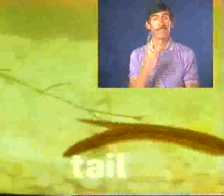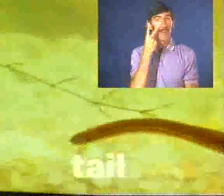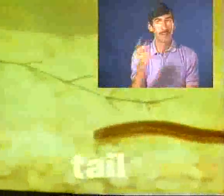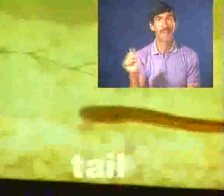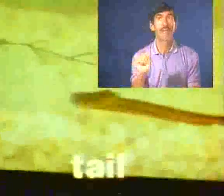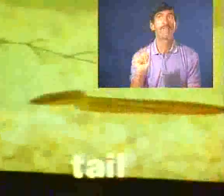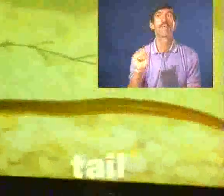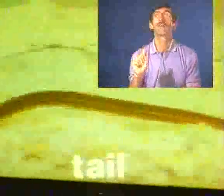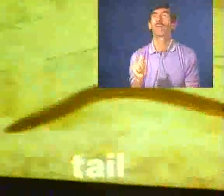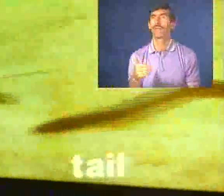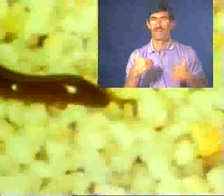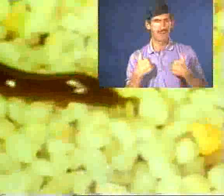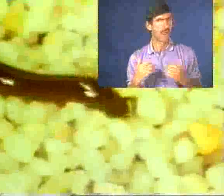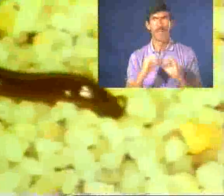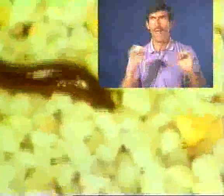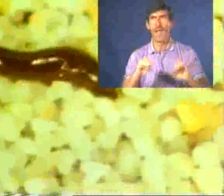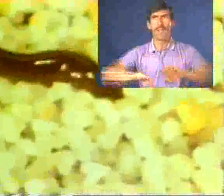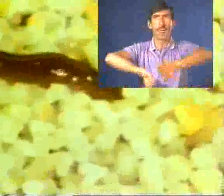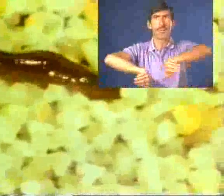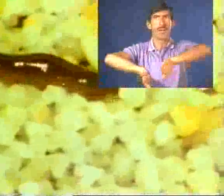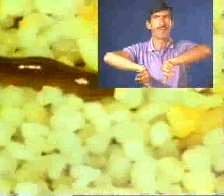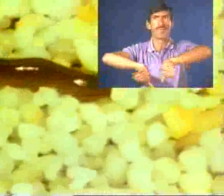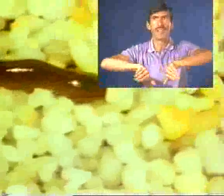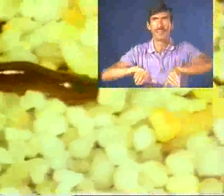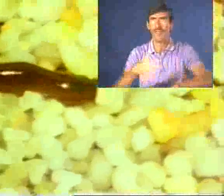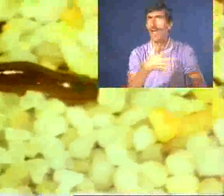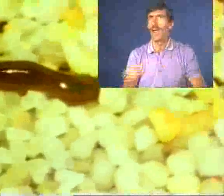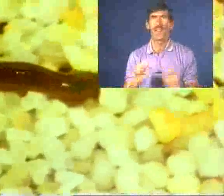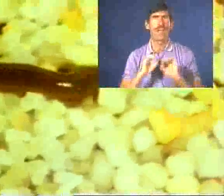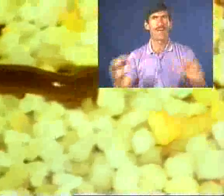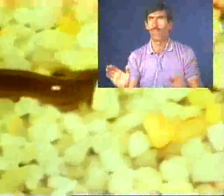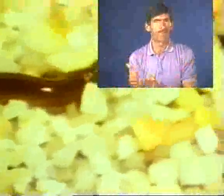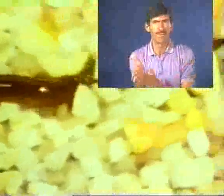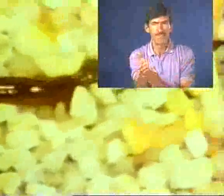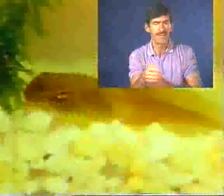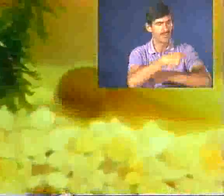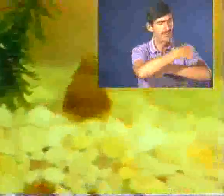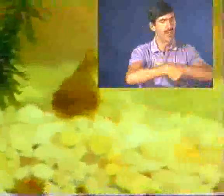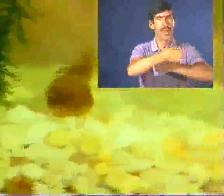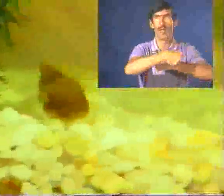See the amphibians, they have no special pins like fish, and they don't have a fish's scale.